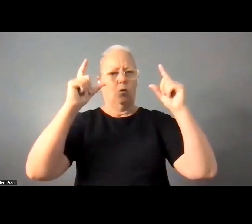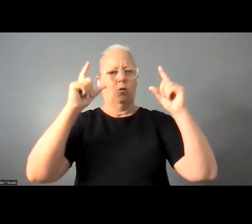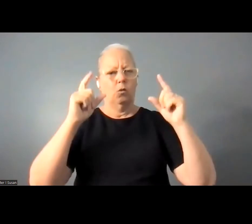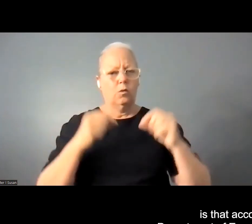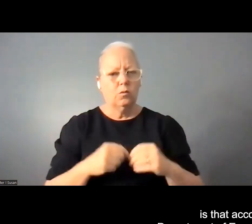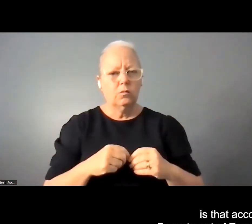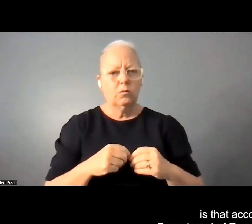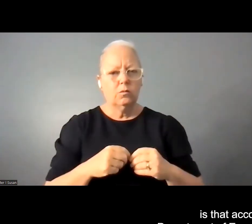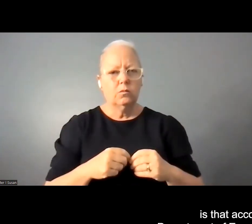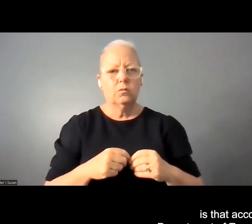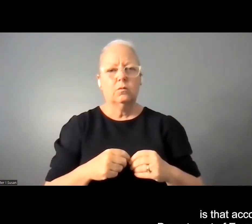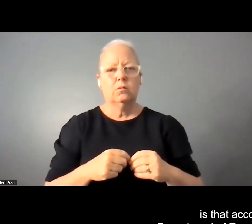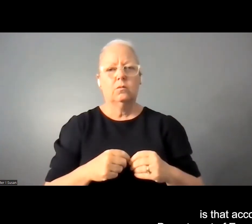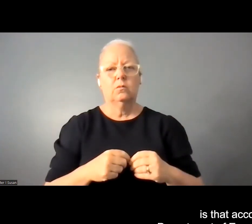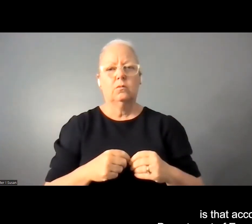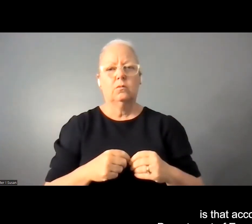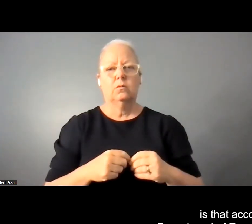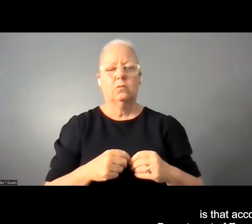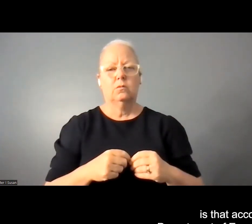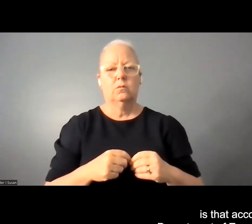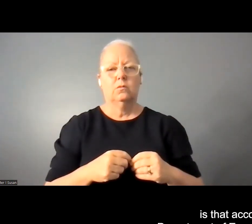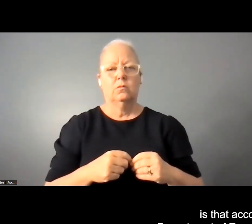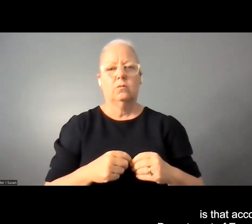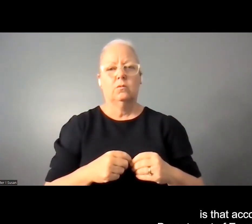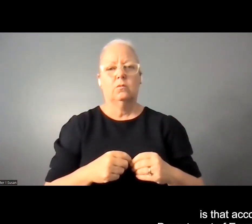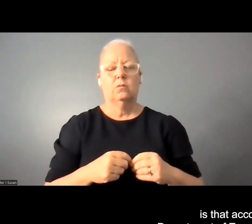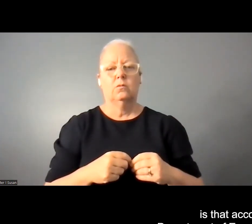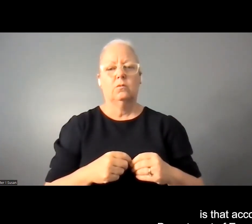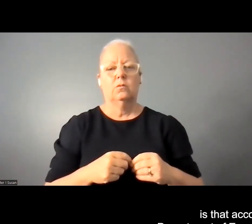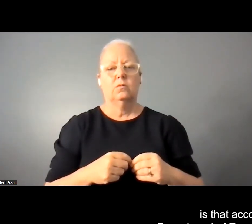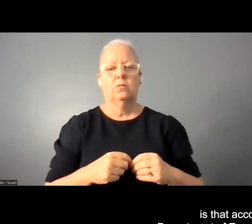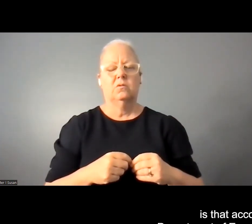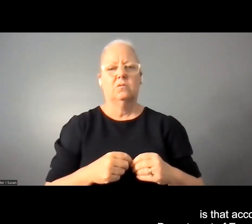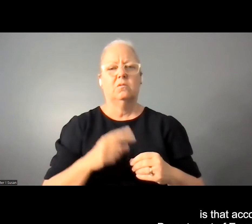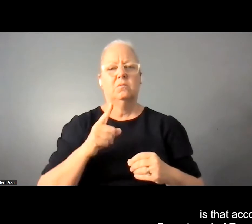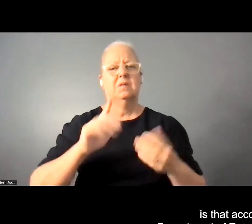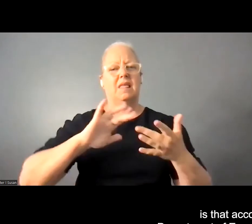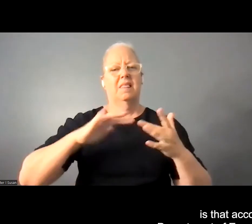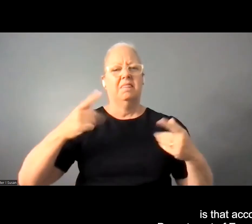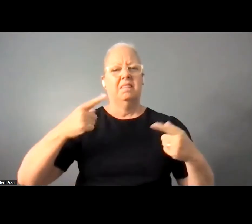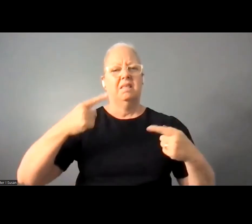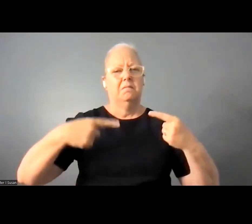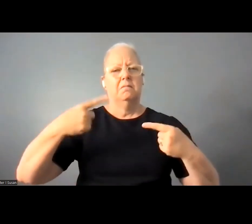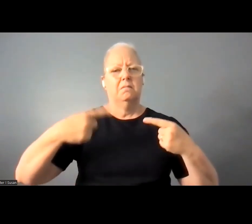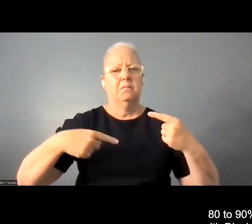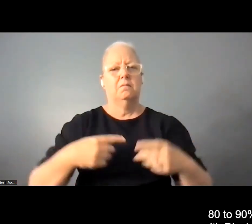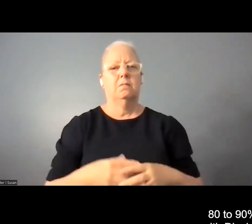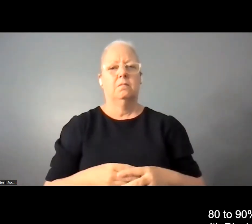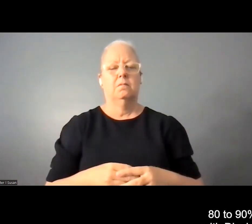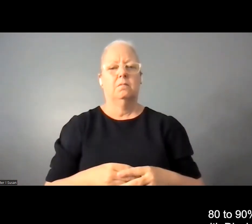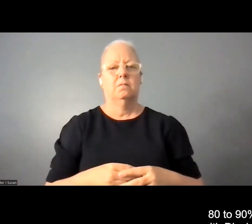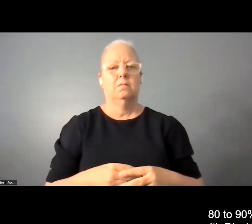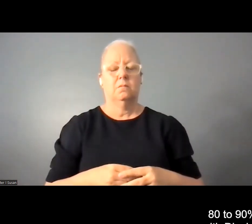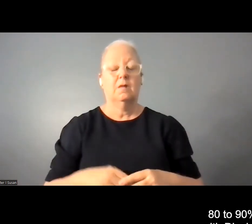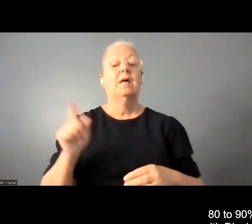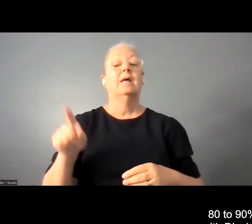is that according to the u.n department of economic and social affairs 80